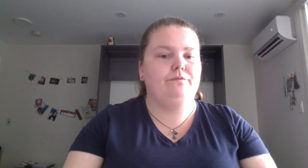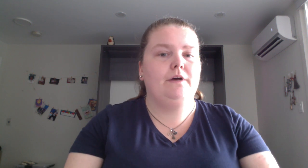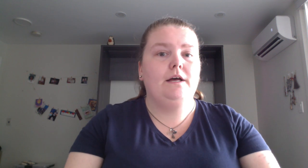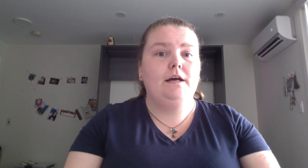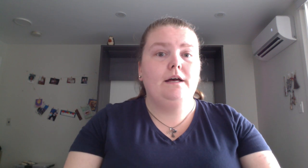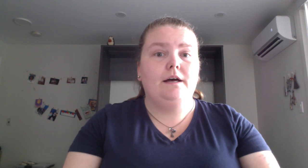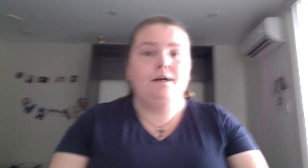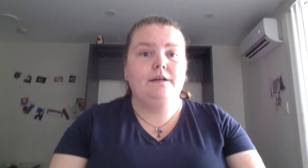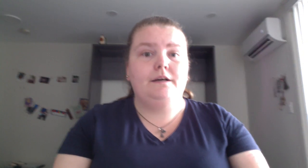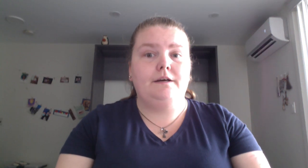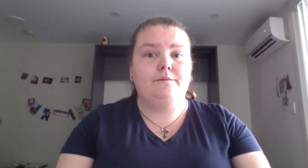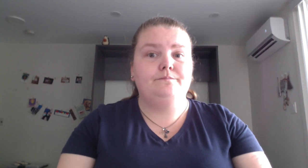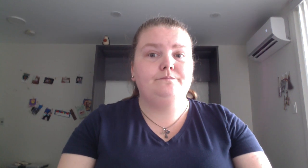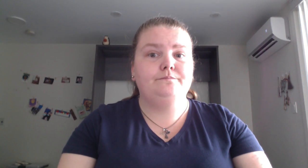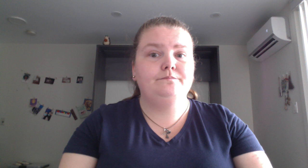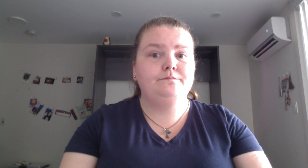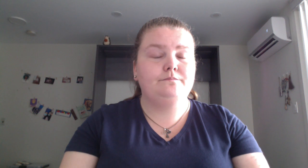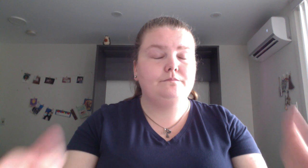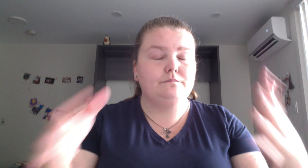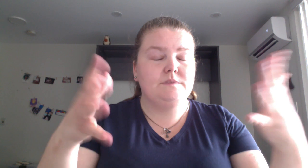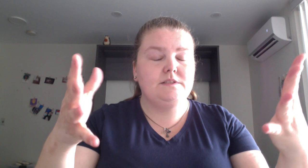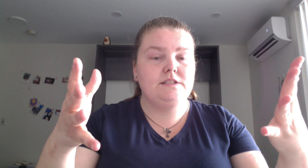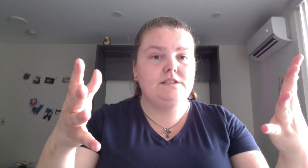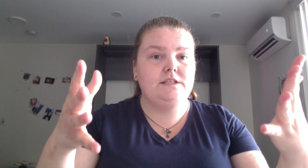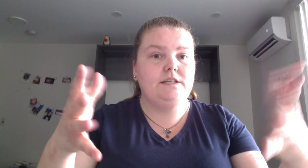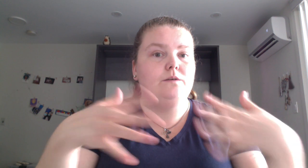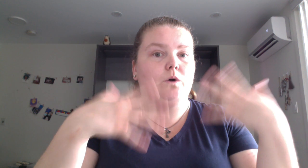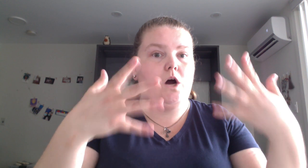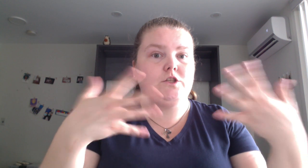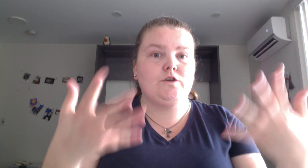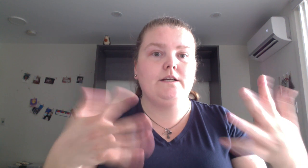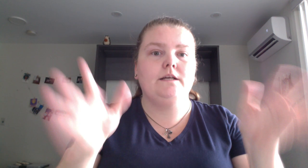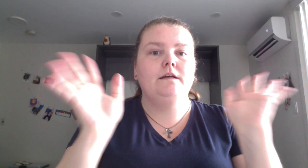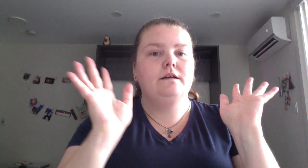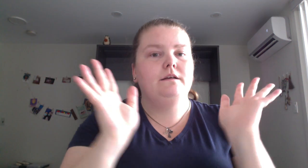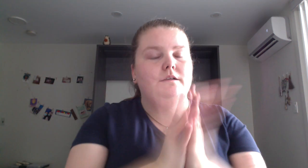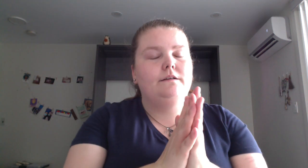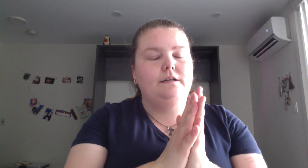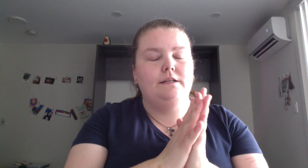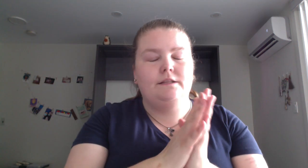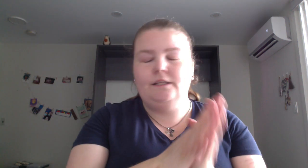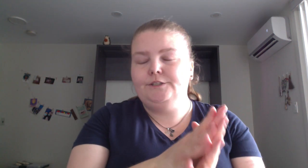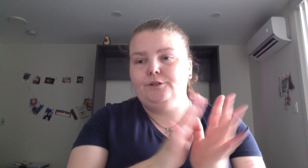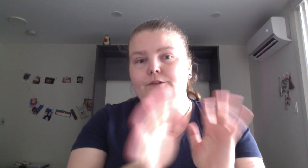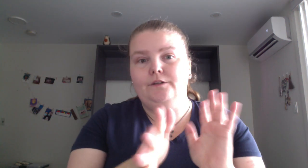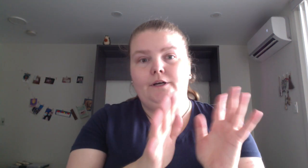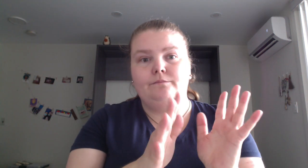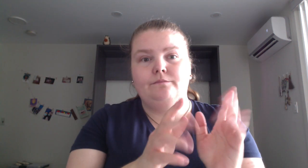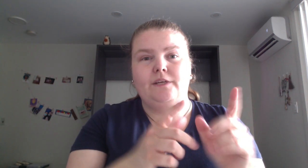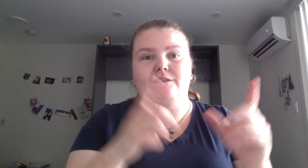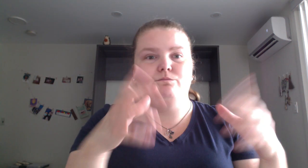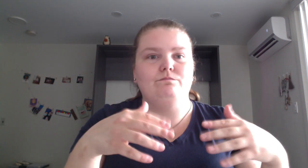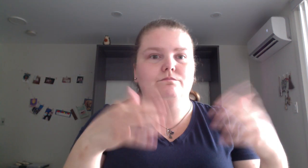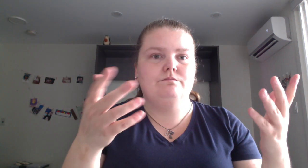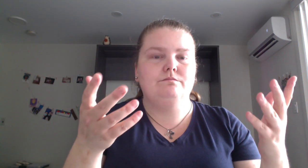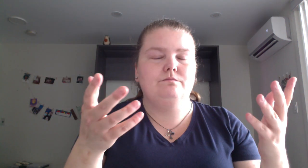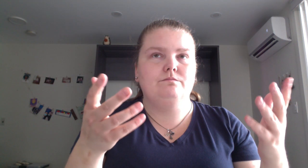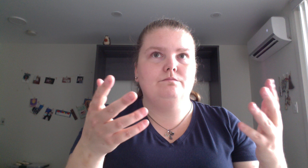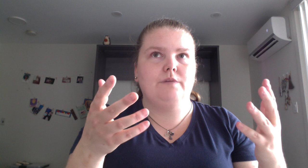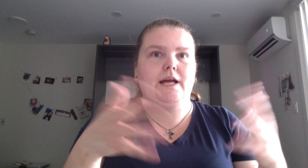tea or hot drink, this could, like, again,